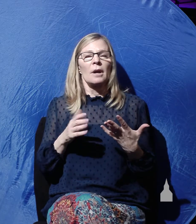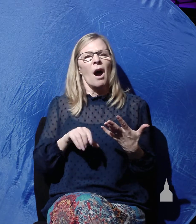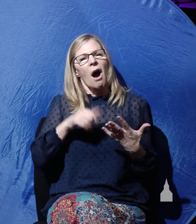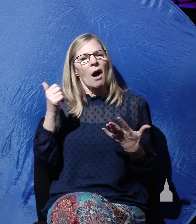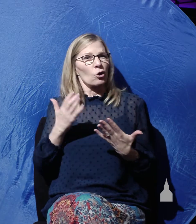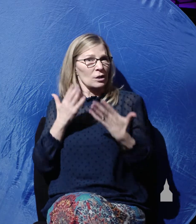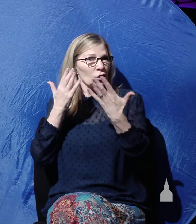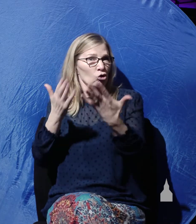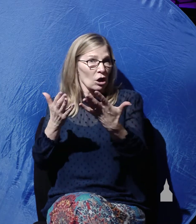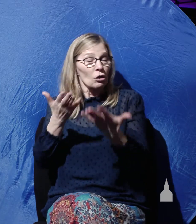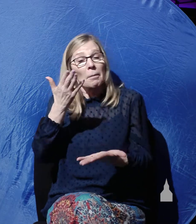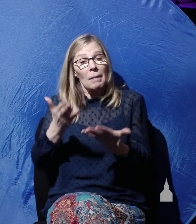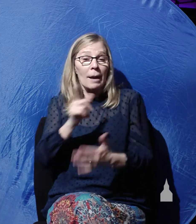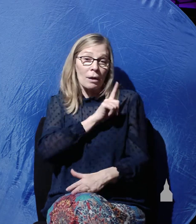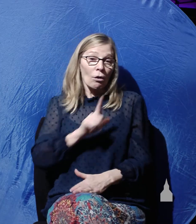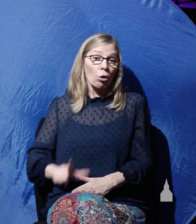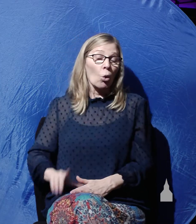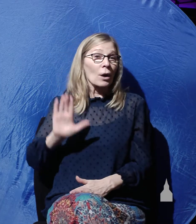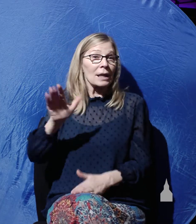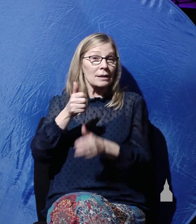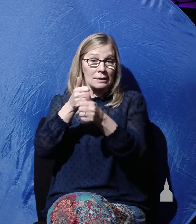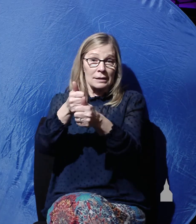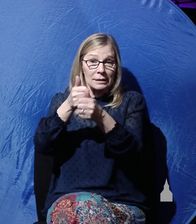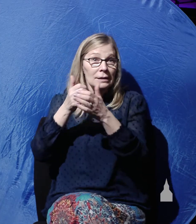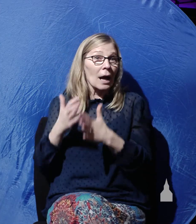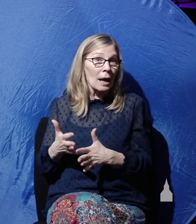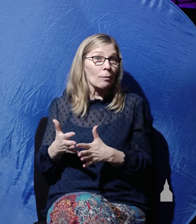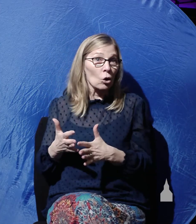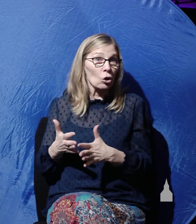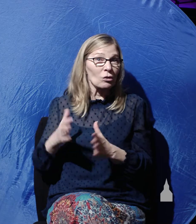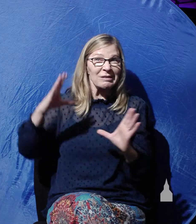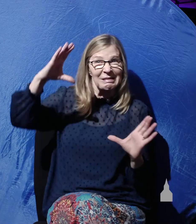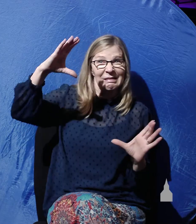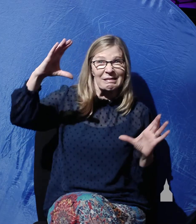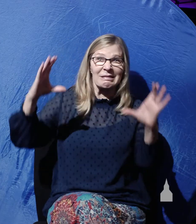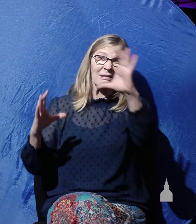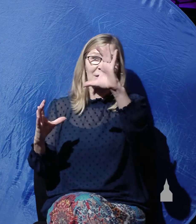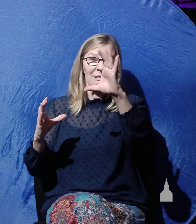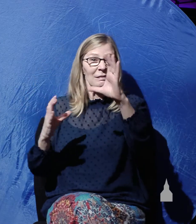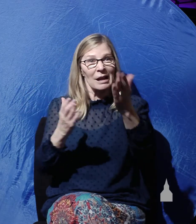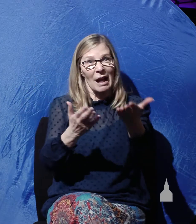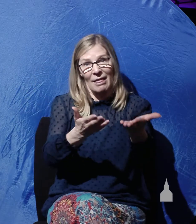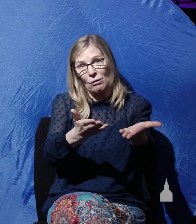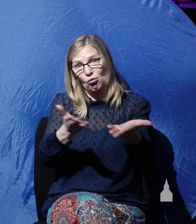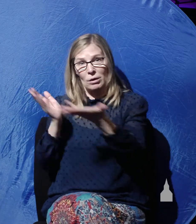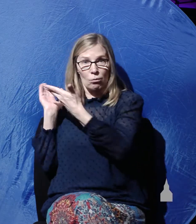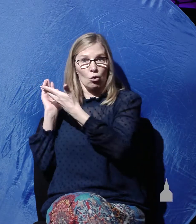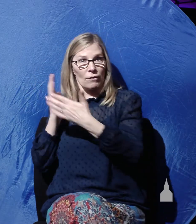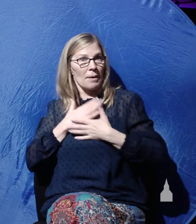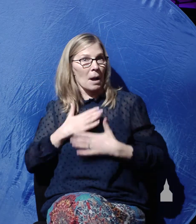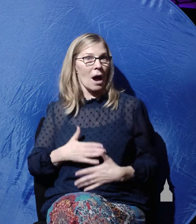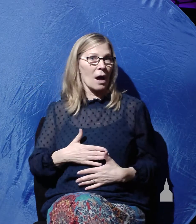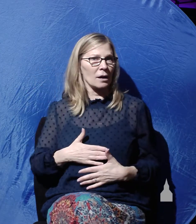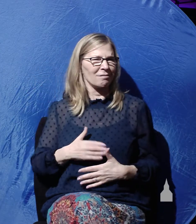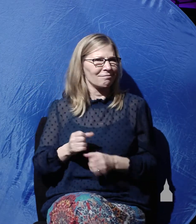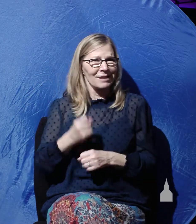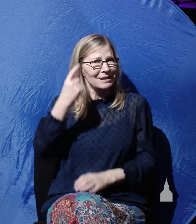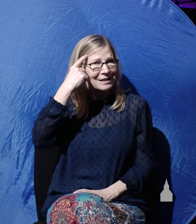who rolled the stone away and they removed his body. But that doesn't make sense either. doesn't make any